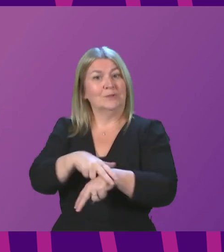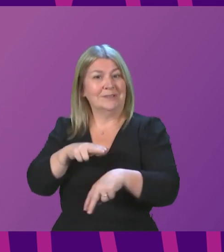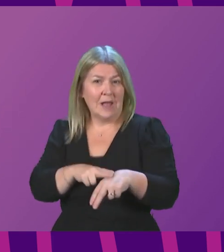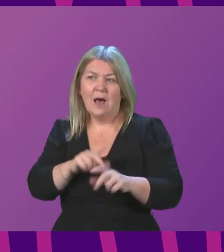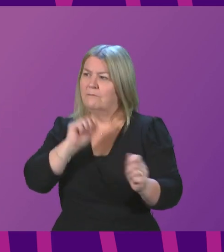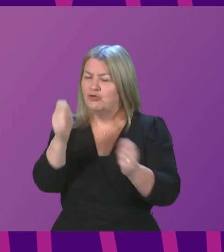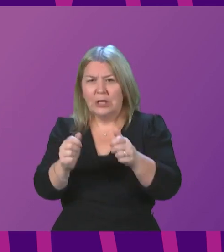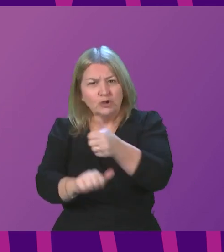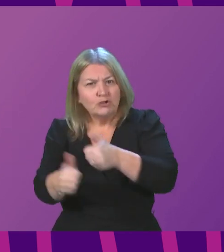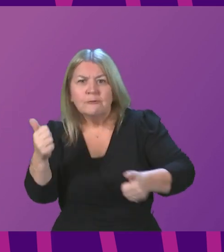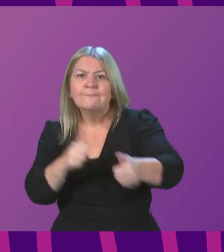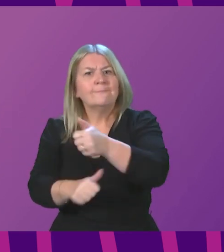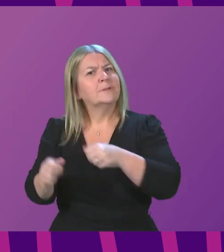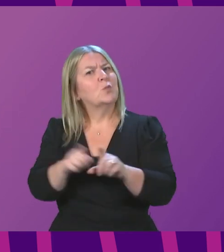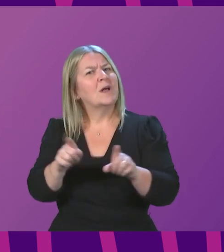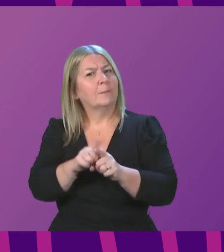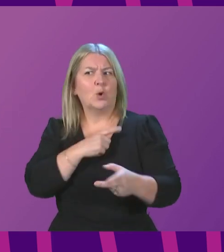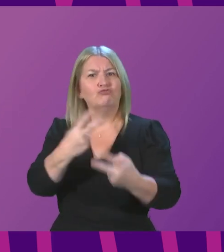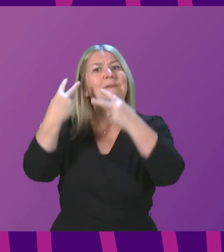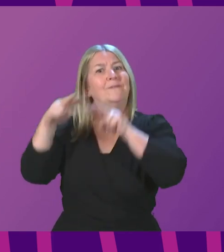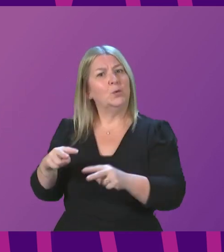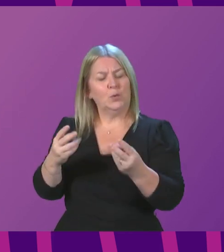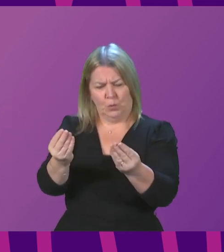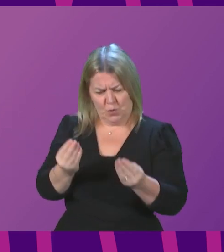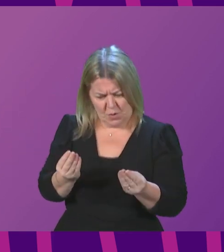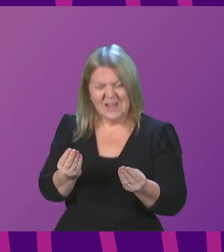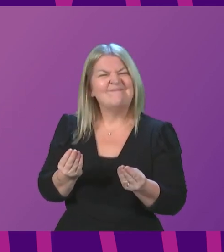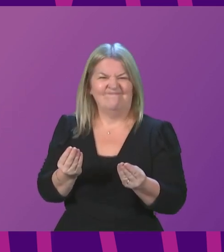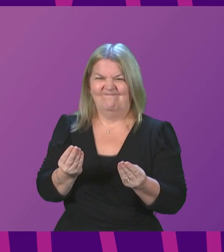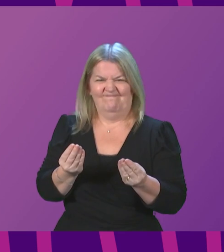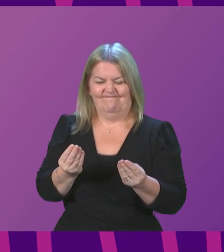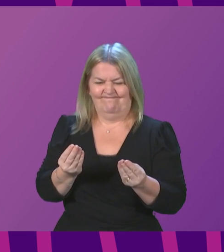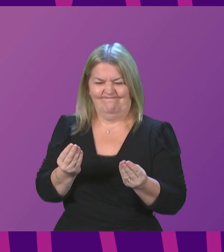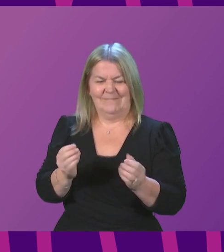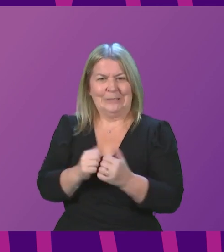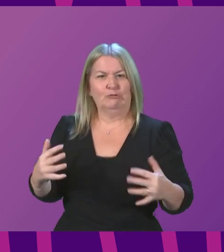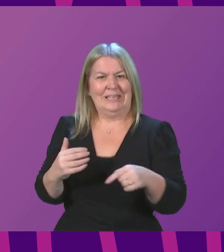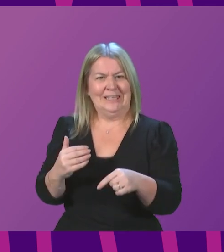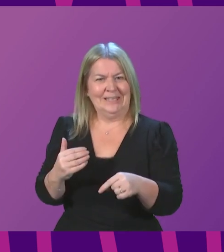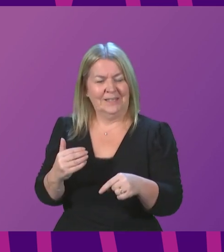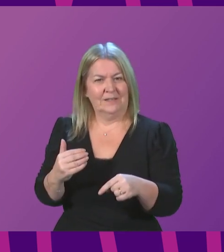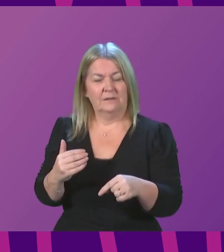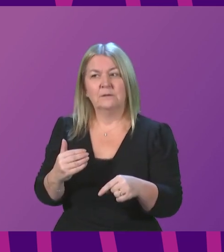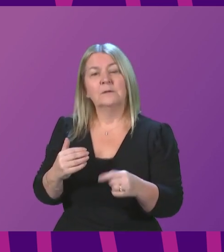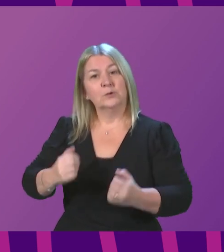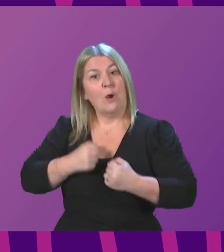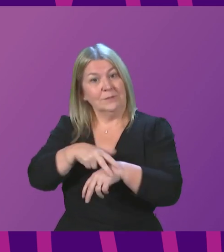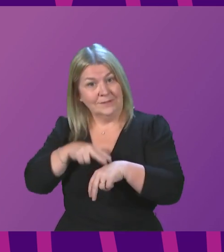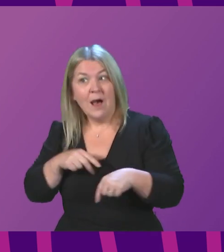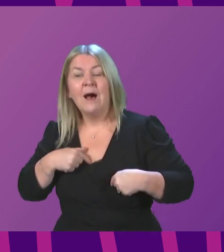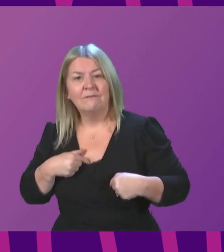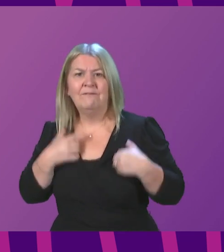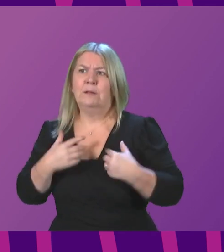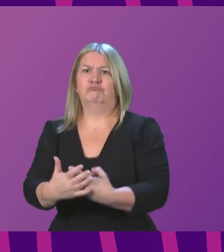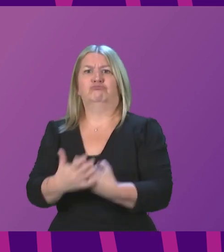patterns, all because of a review, the findings of which are disputed. Our ambulance workers feel a responsibility and a pressure I hope